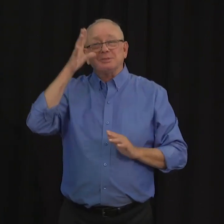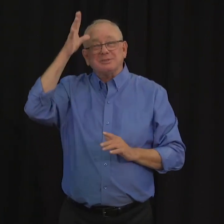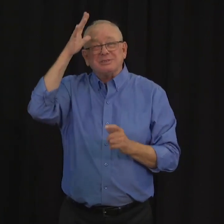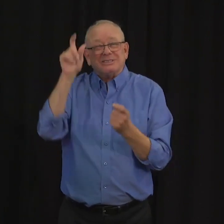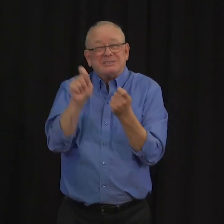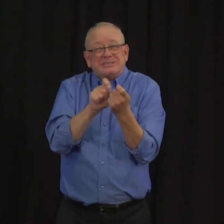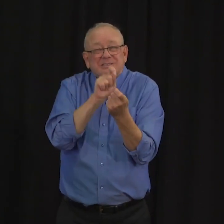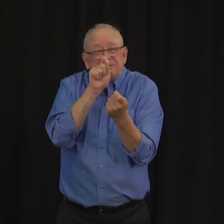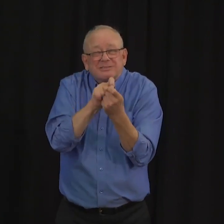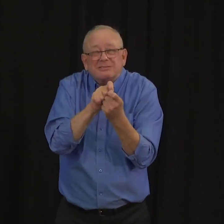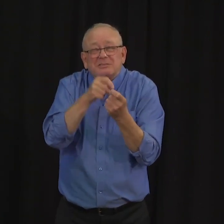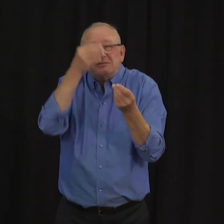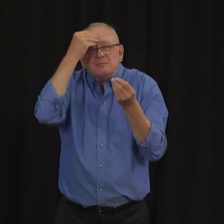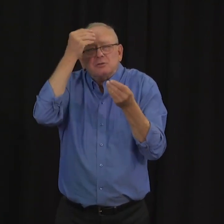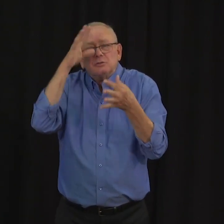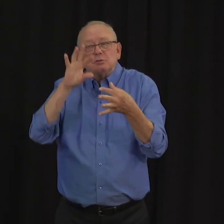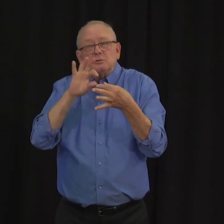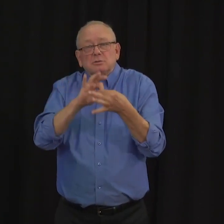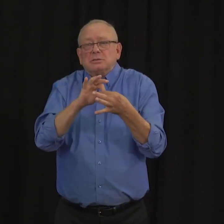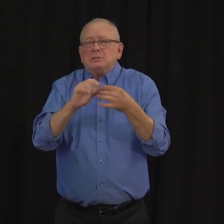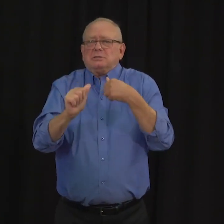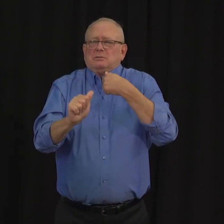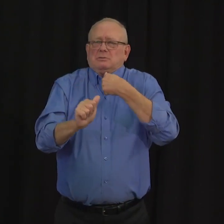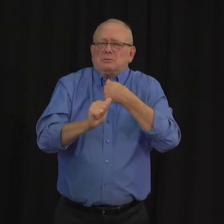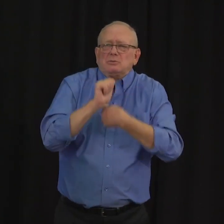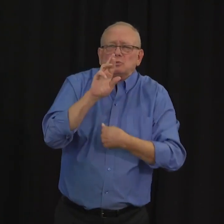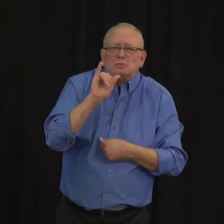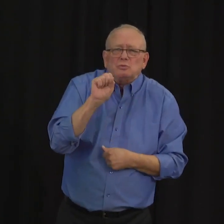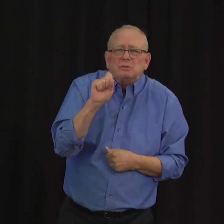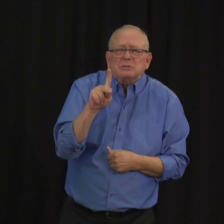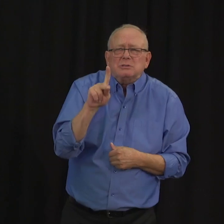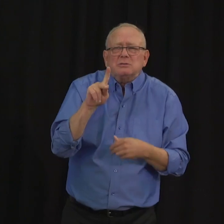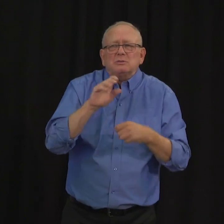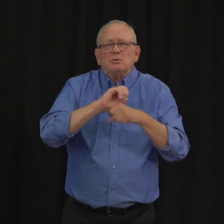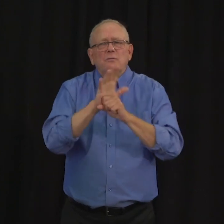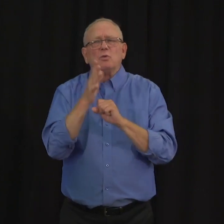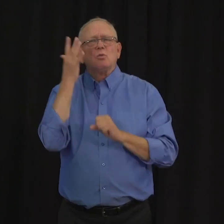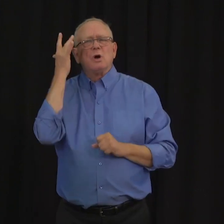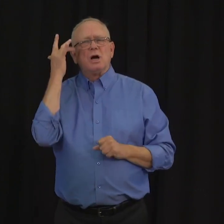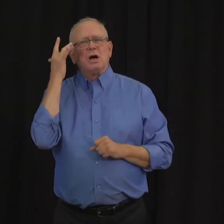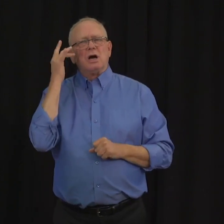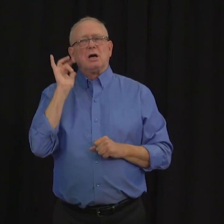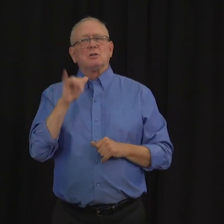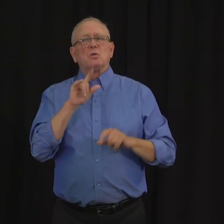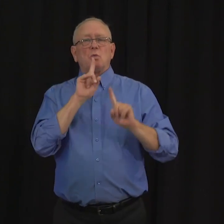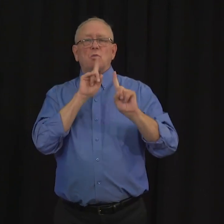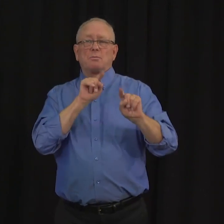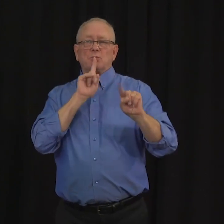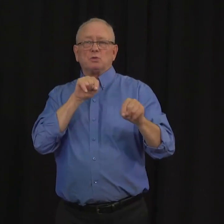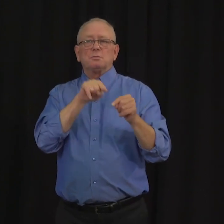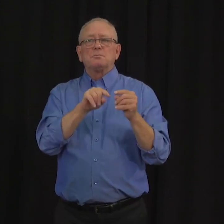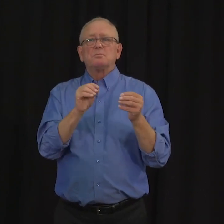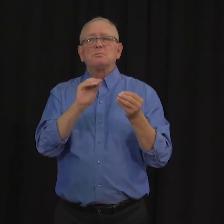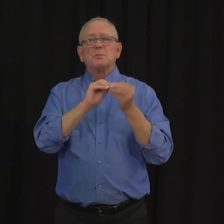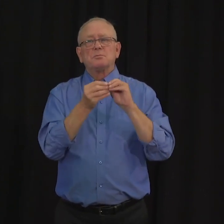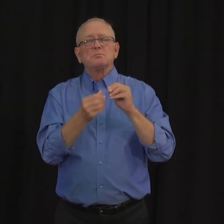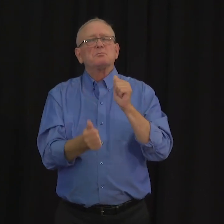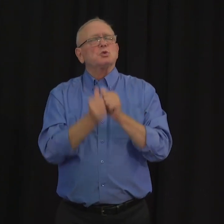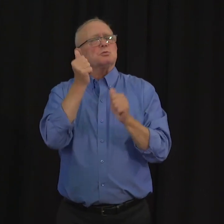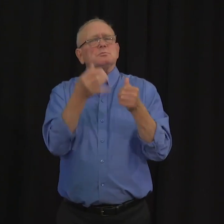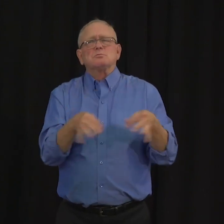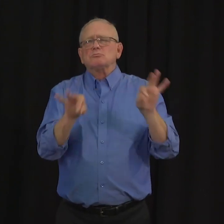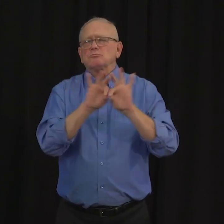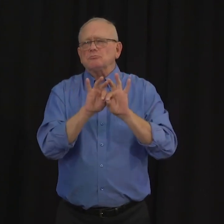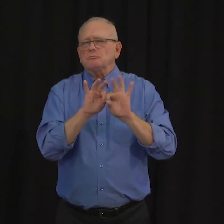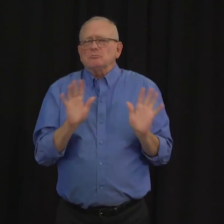think it is important that I explain why I feel this is the correct approach. As a parent, learning that a teacher or other